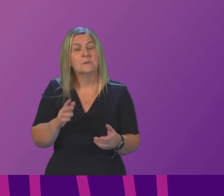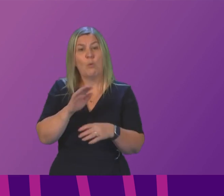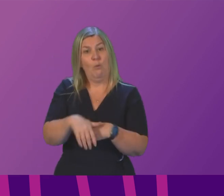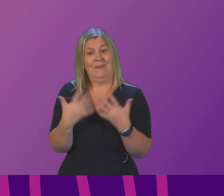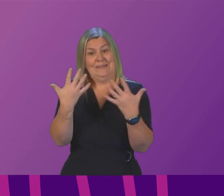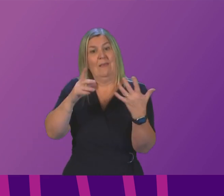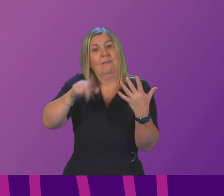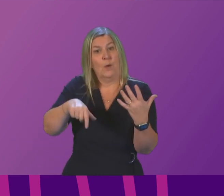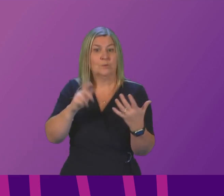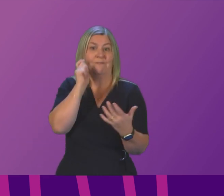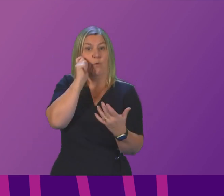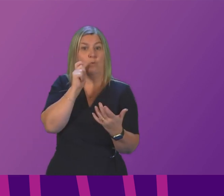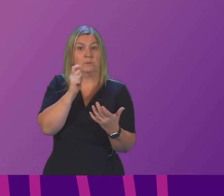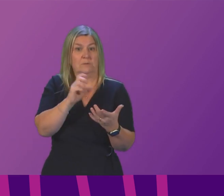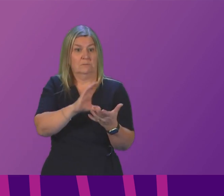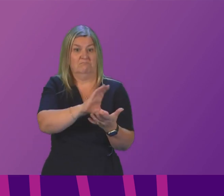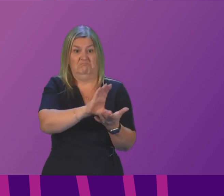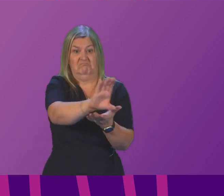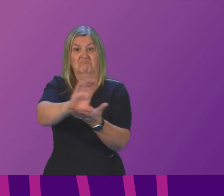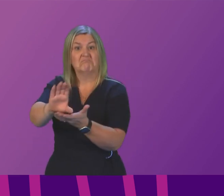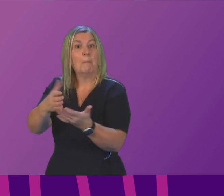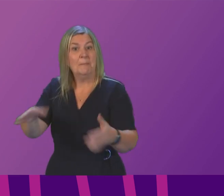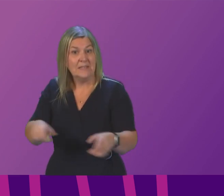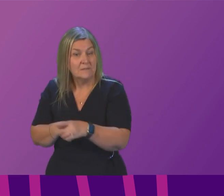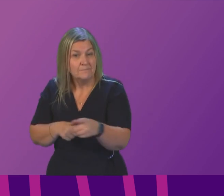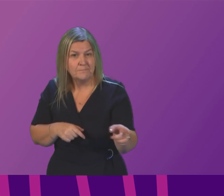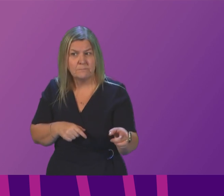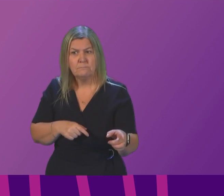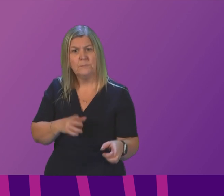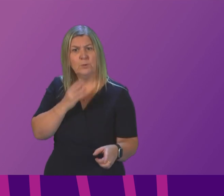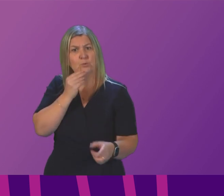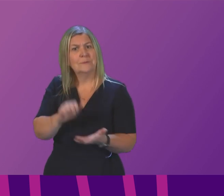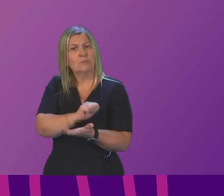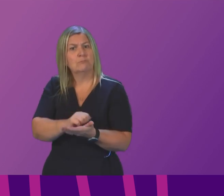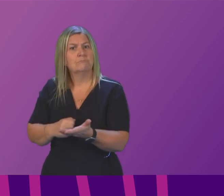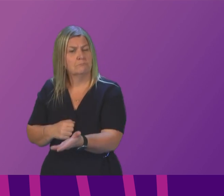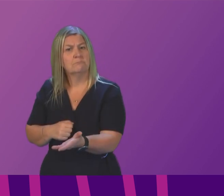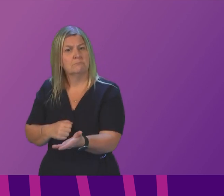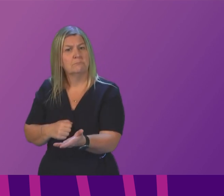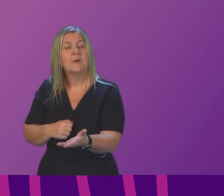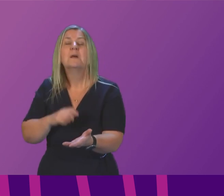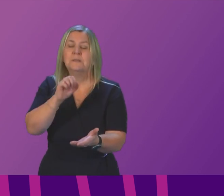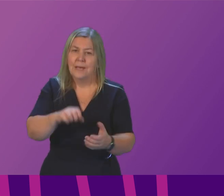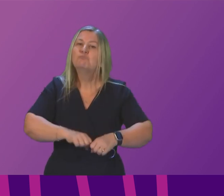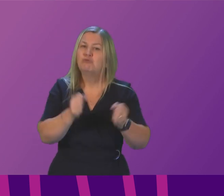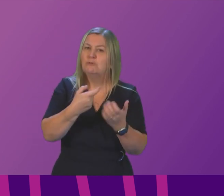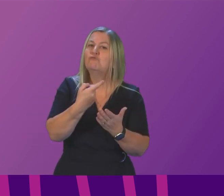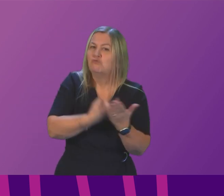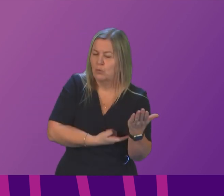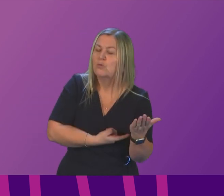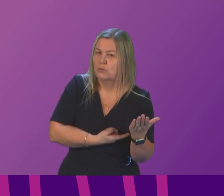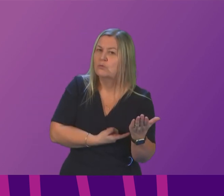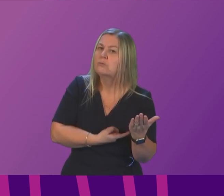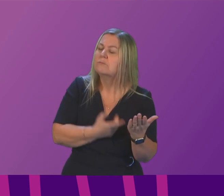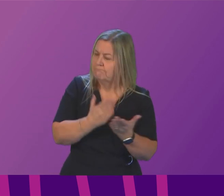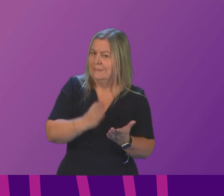issued were used entirely as intended and the breaches of the rules are taken very seriously by the prison service